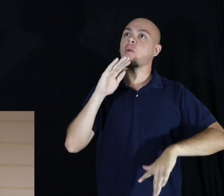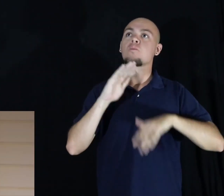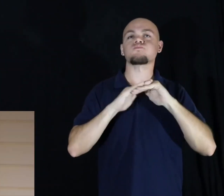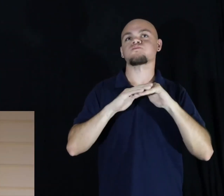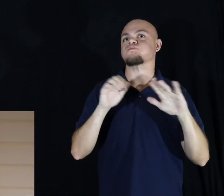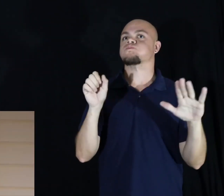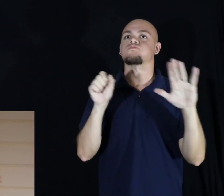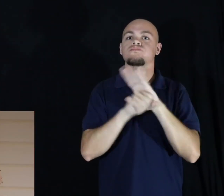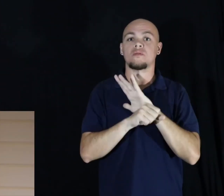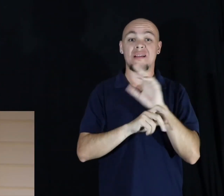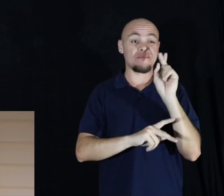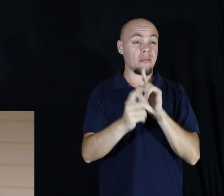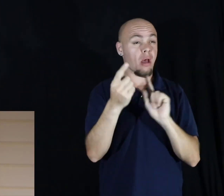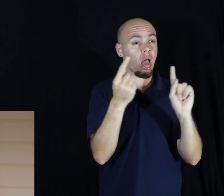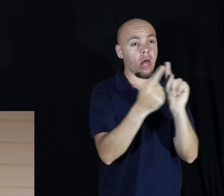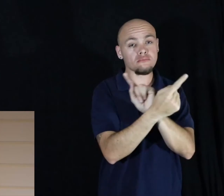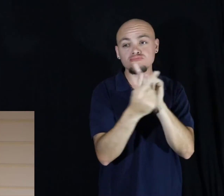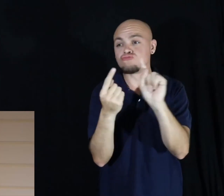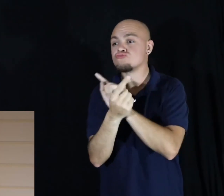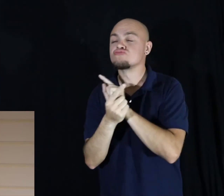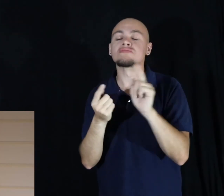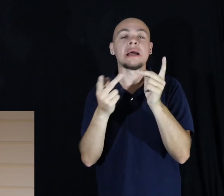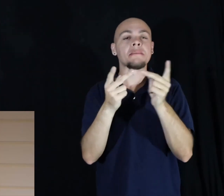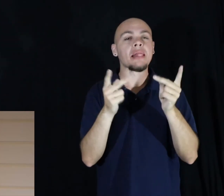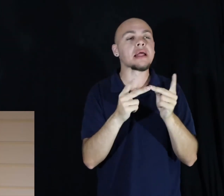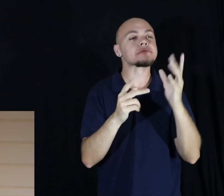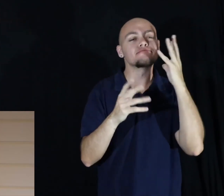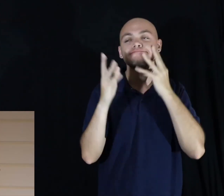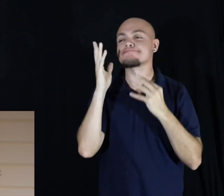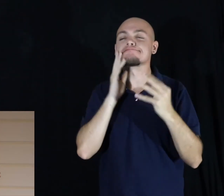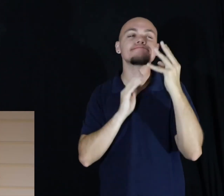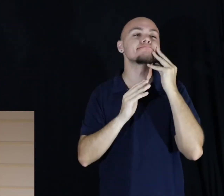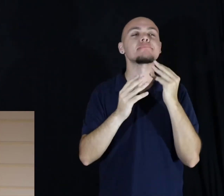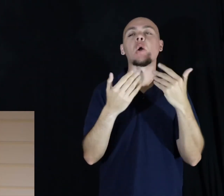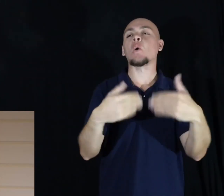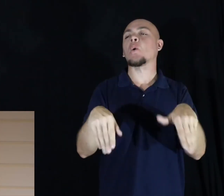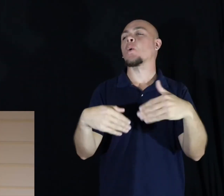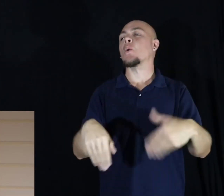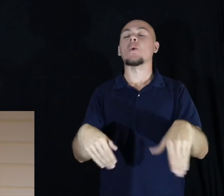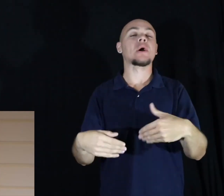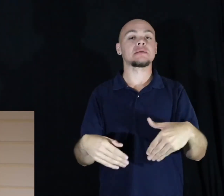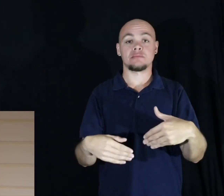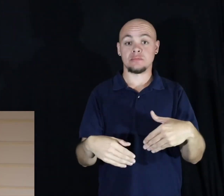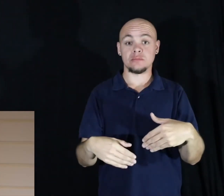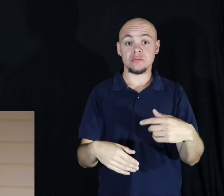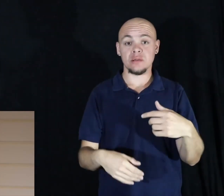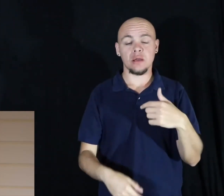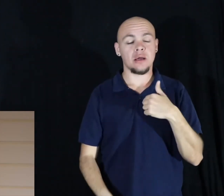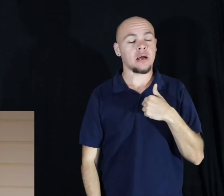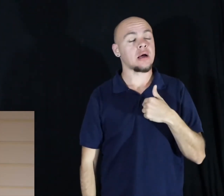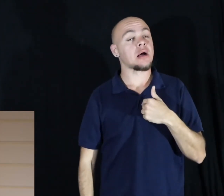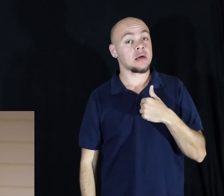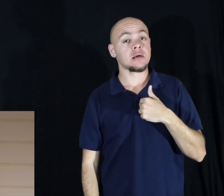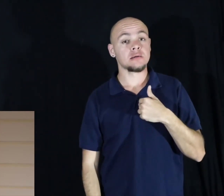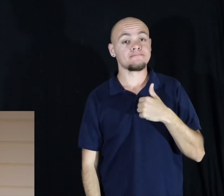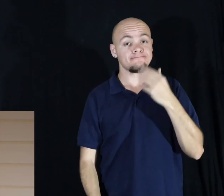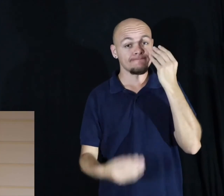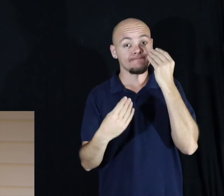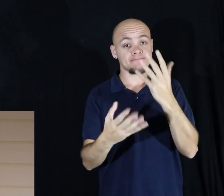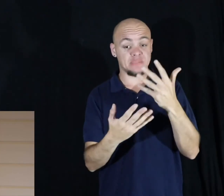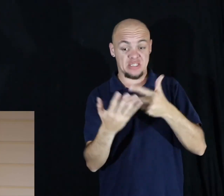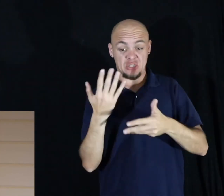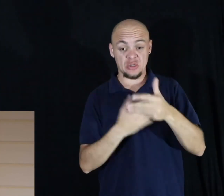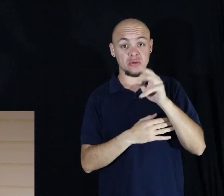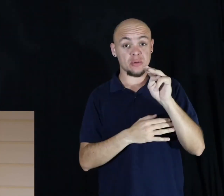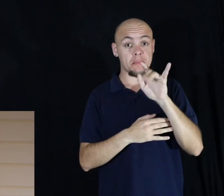Met countless people. Been to countless places. Experienced countless experiences. And dare I say it, going off social media